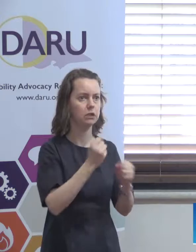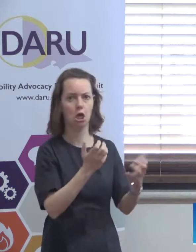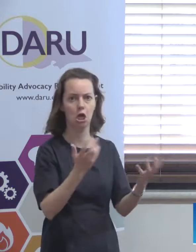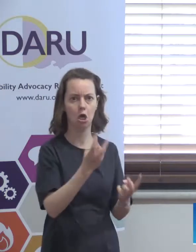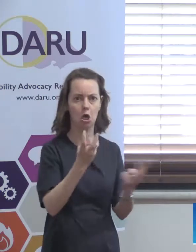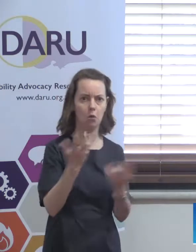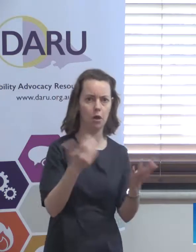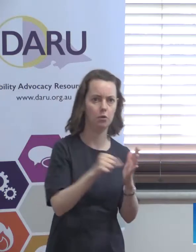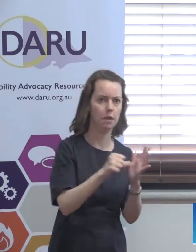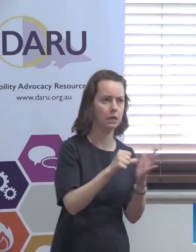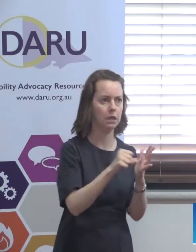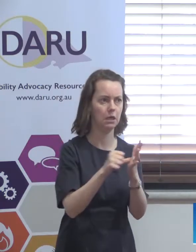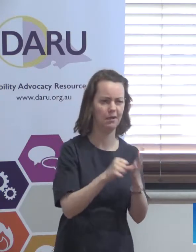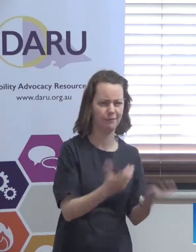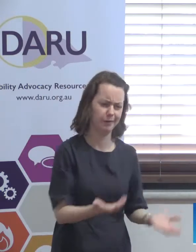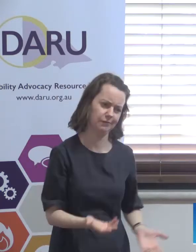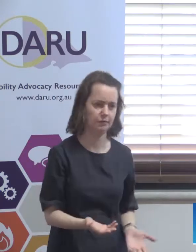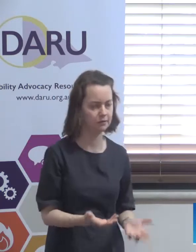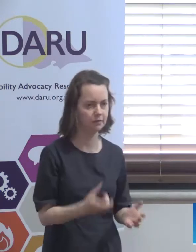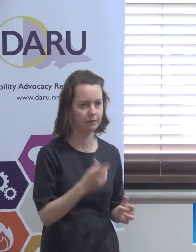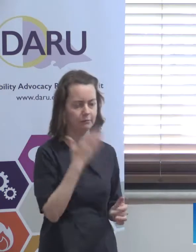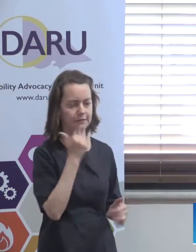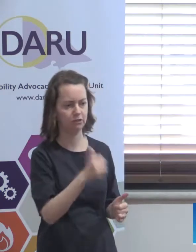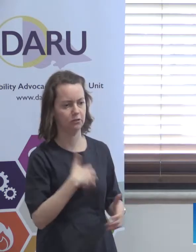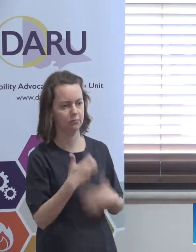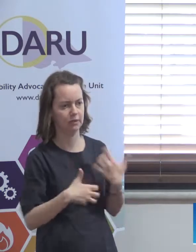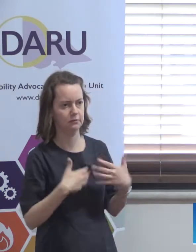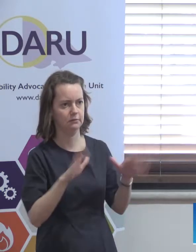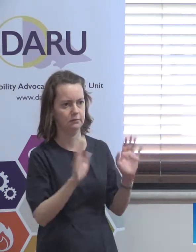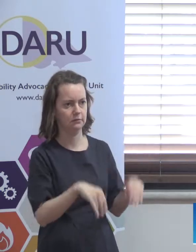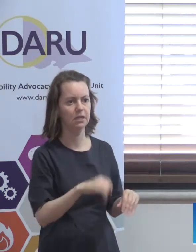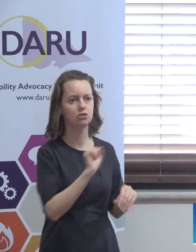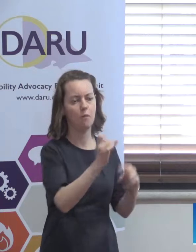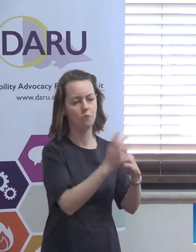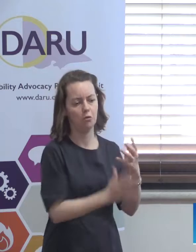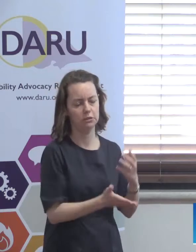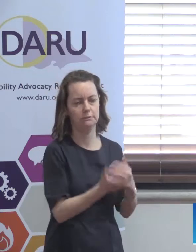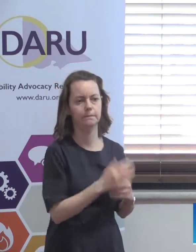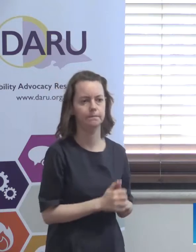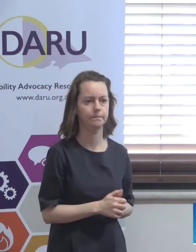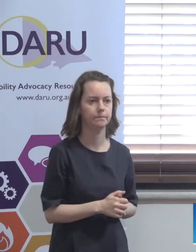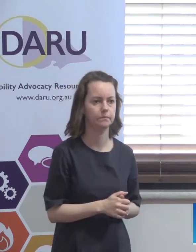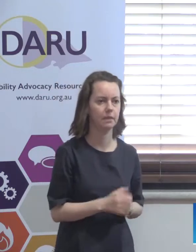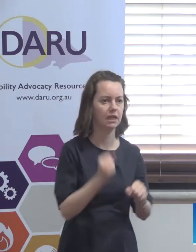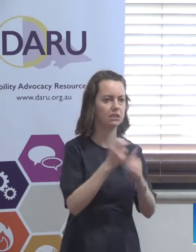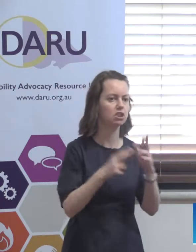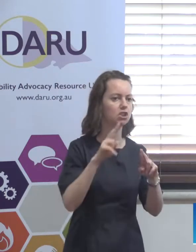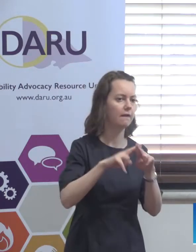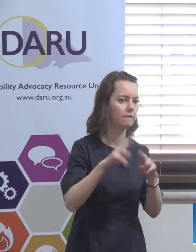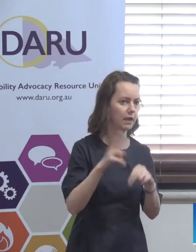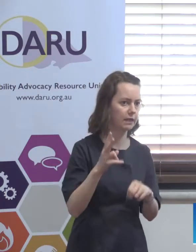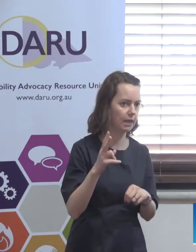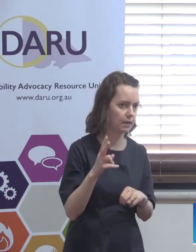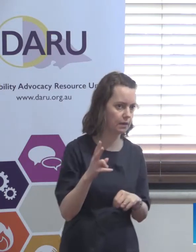find new money all the time for other things so it's it's it's just it's matter of where their priorities are but there's a tactic if nationally